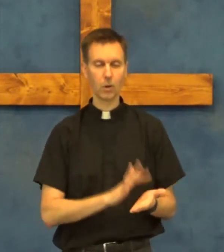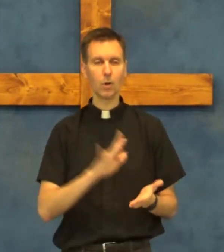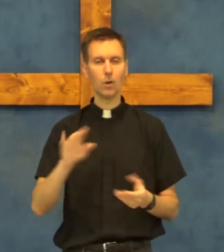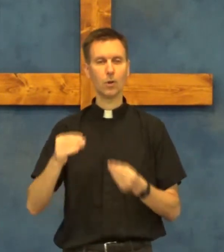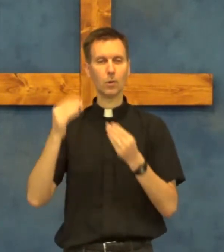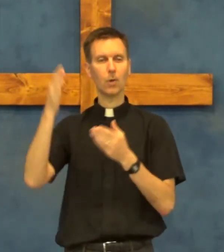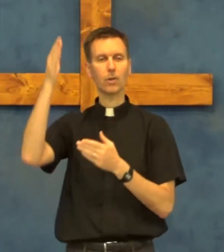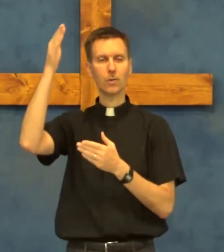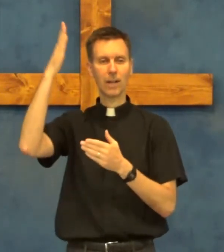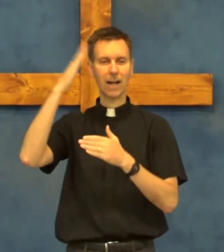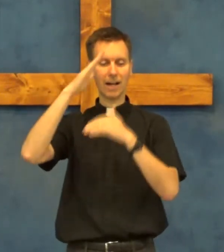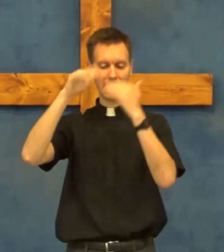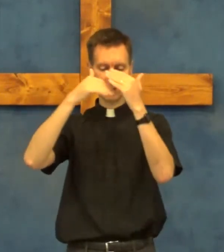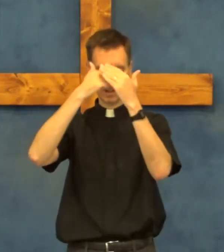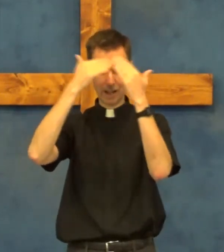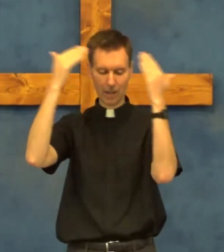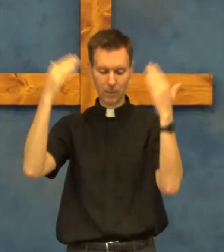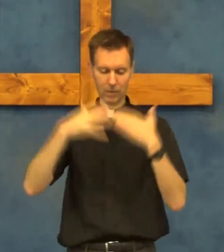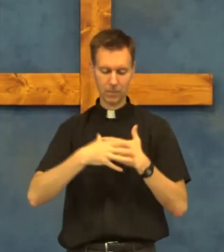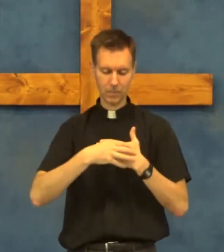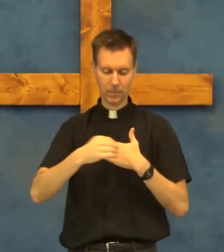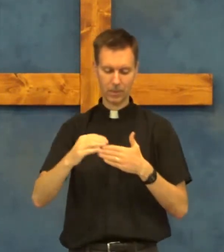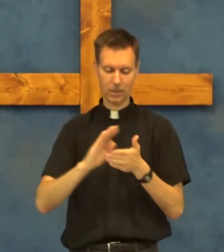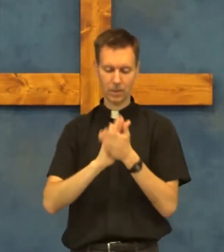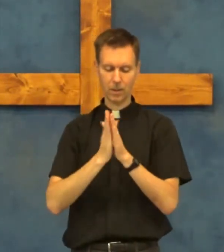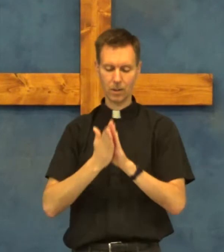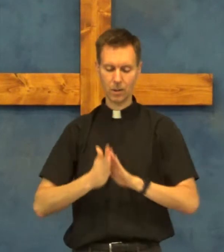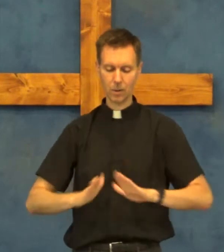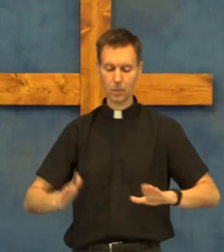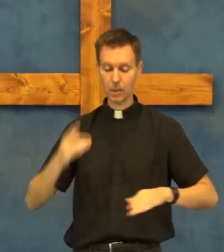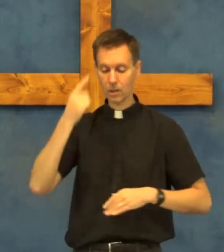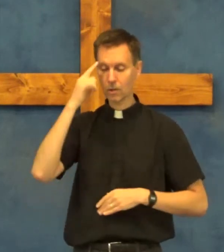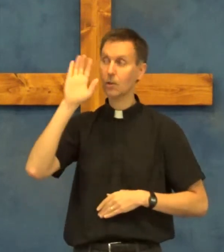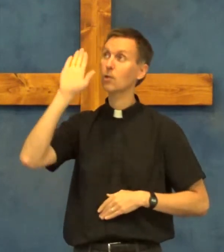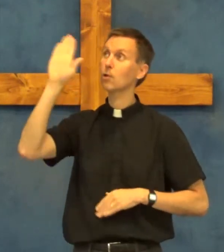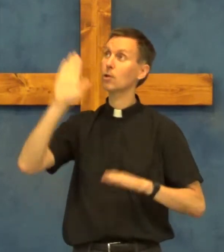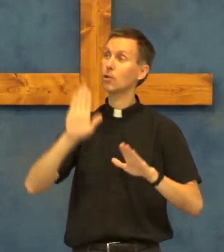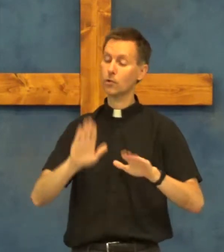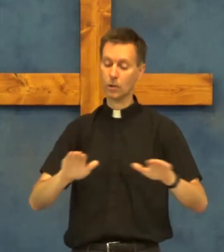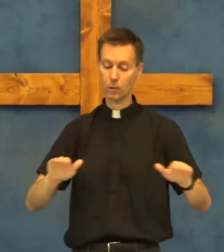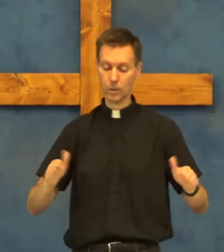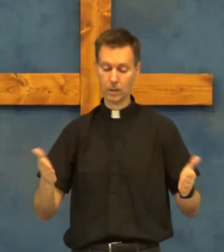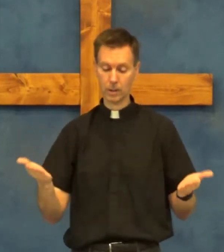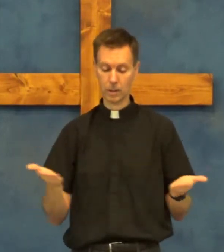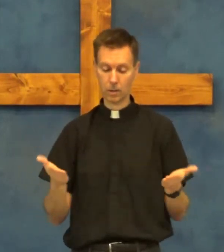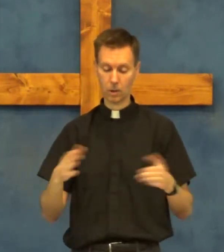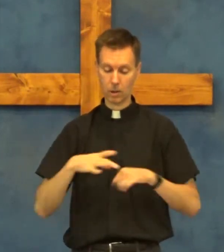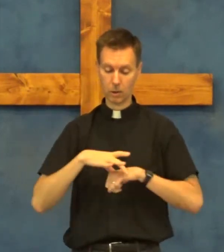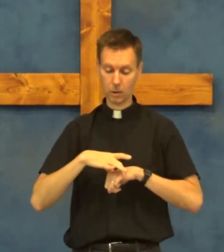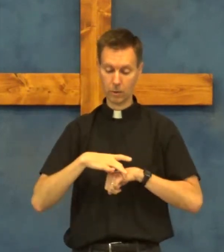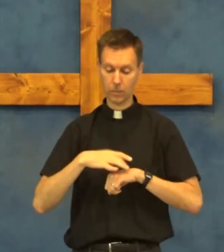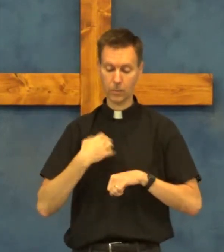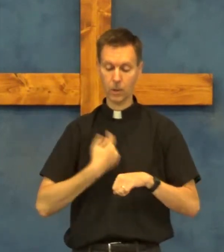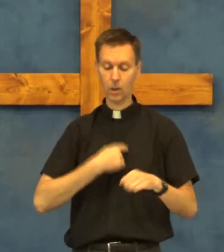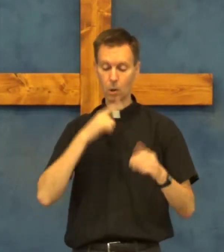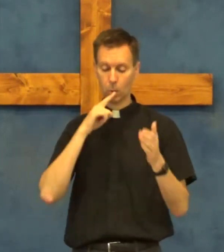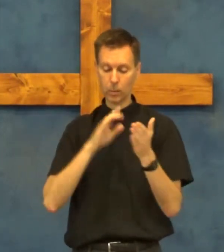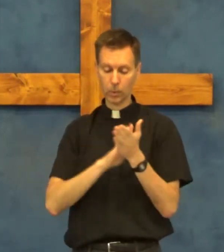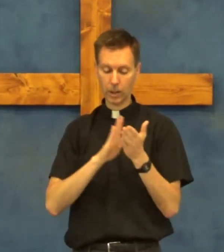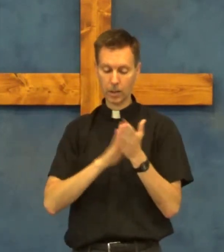Glory to God in heaven. Peace to your children here on earth. We praise,